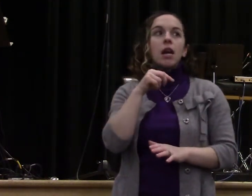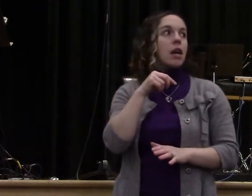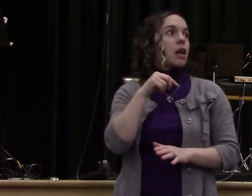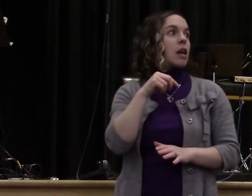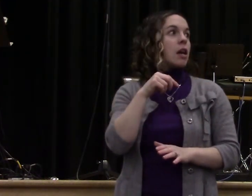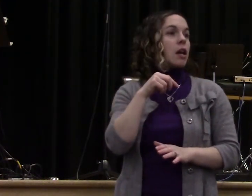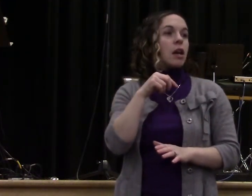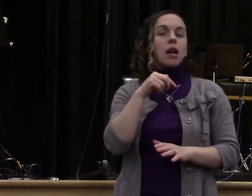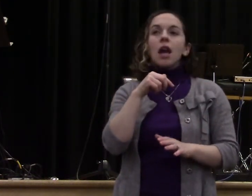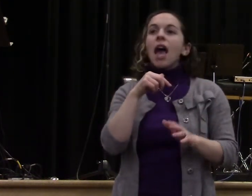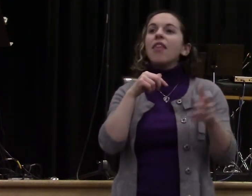Clarence off.